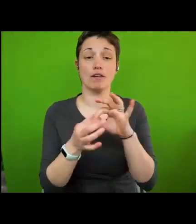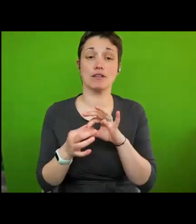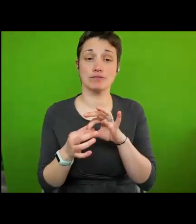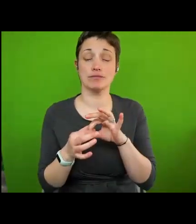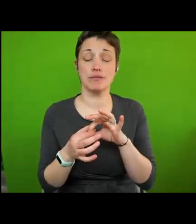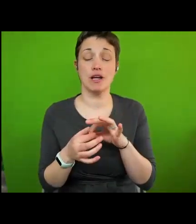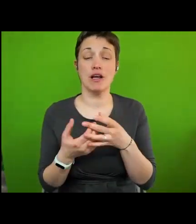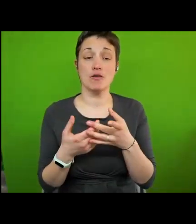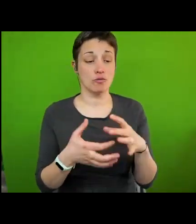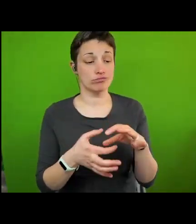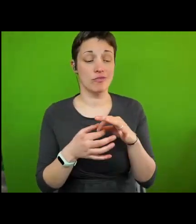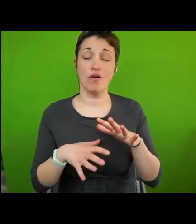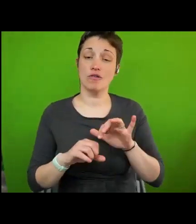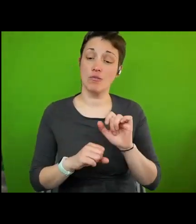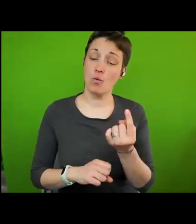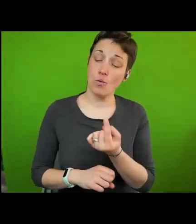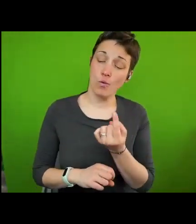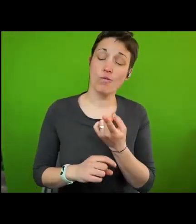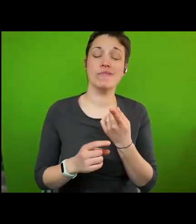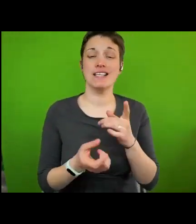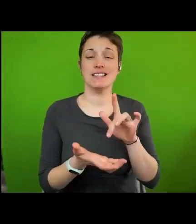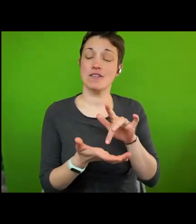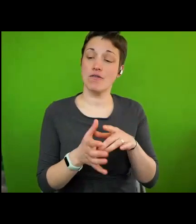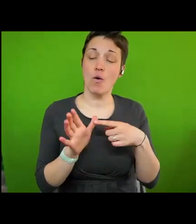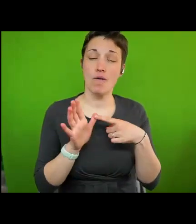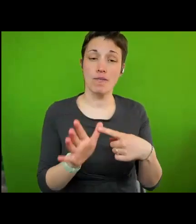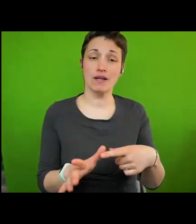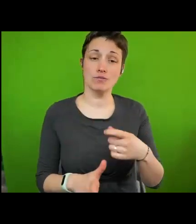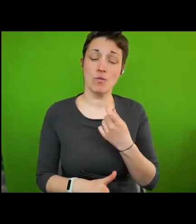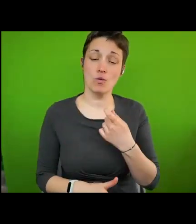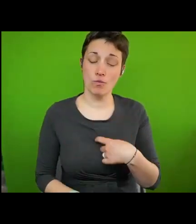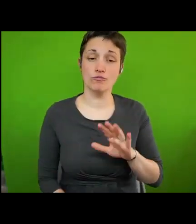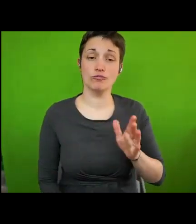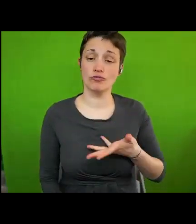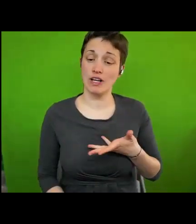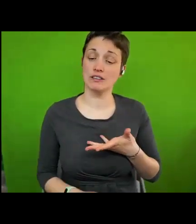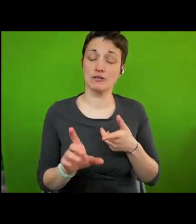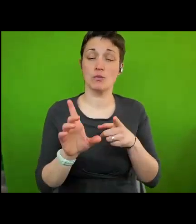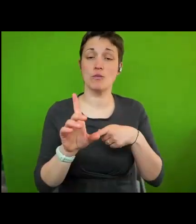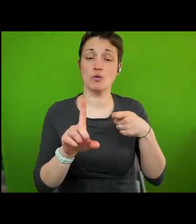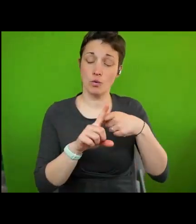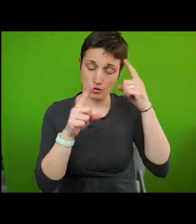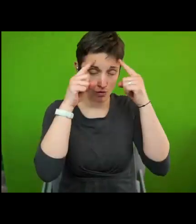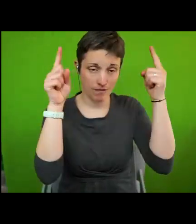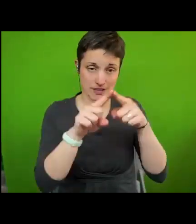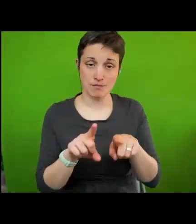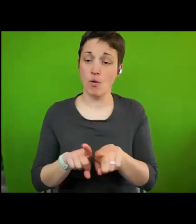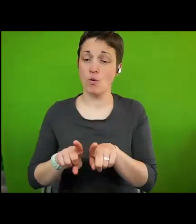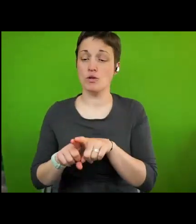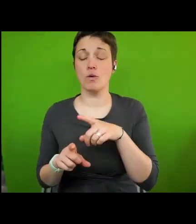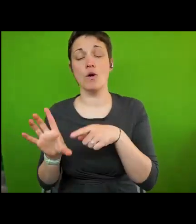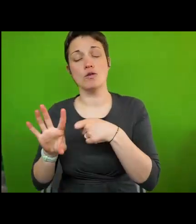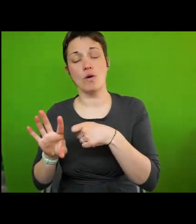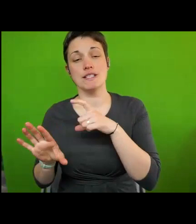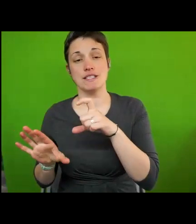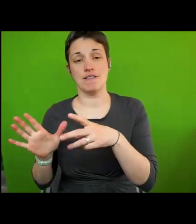network co-hosted by the Centre for Applied Human Rights at the University of York and York CVS, the Centre for Voluntary Service.